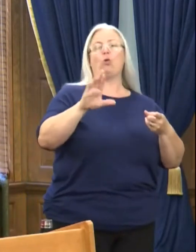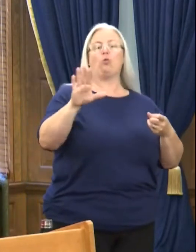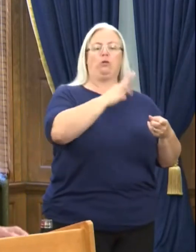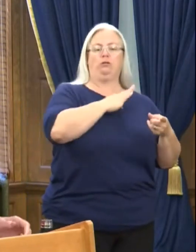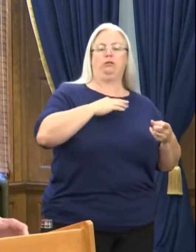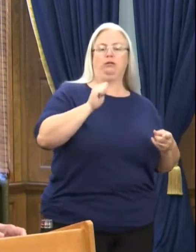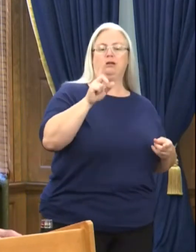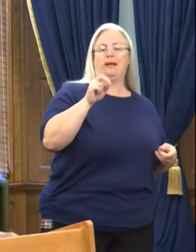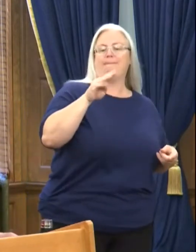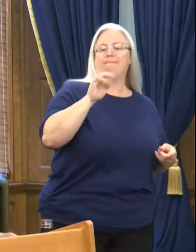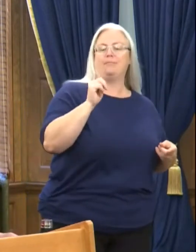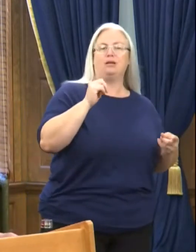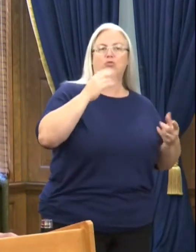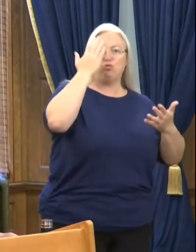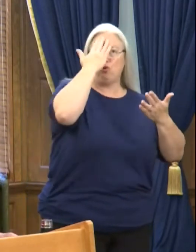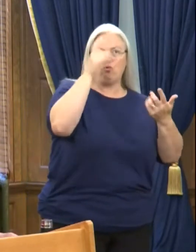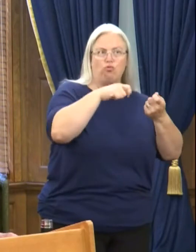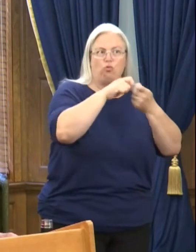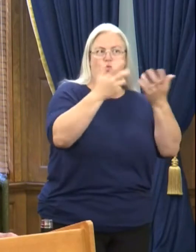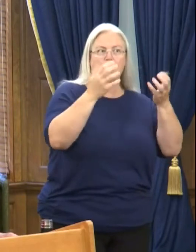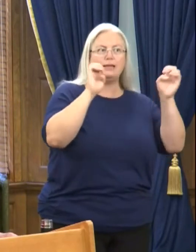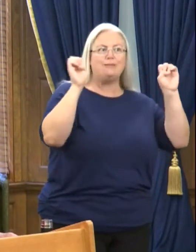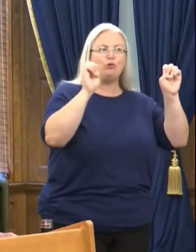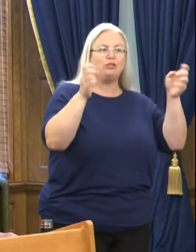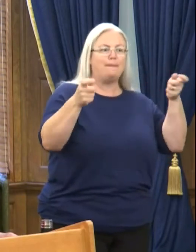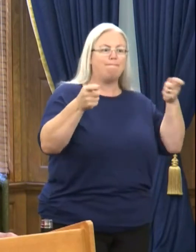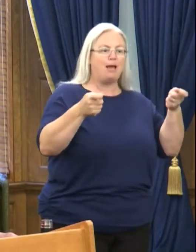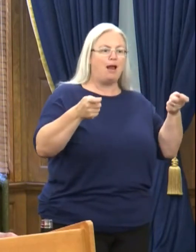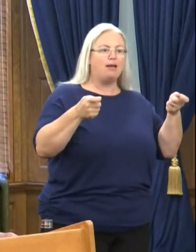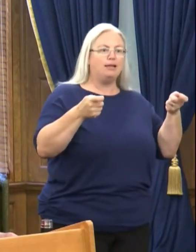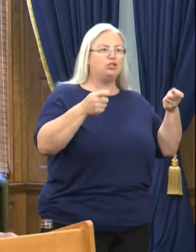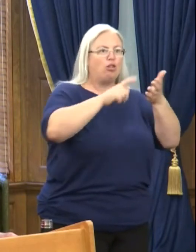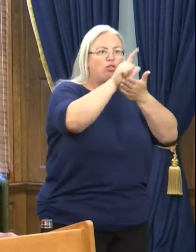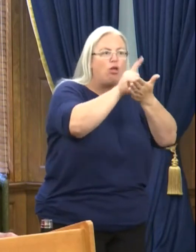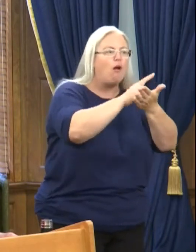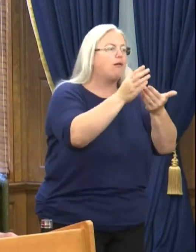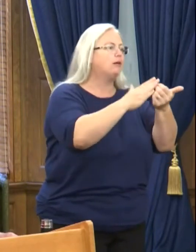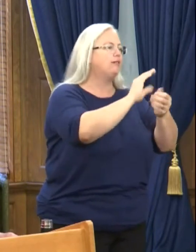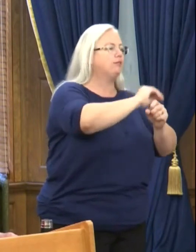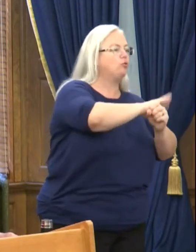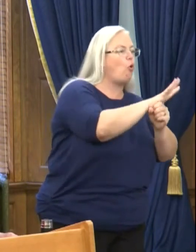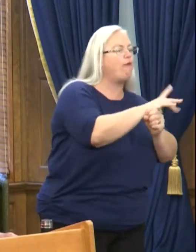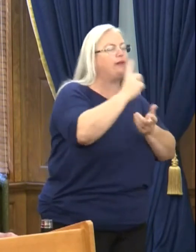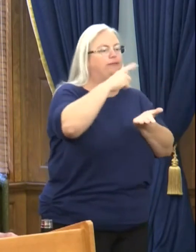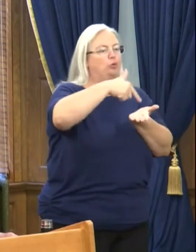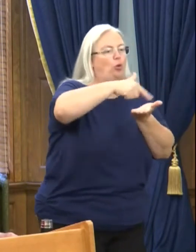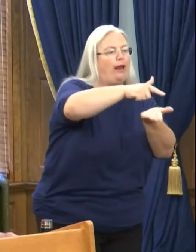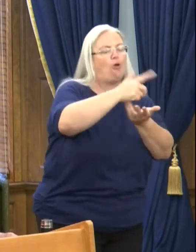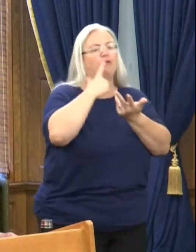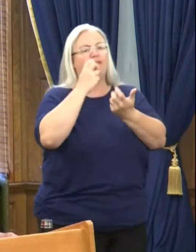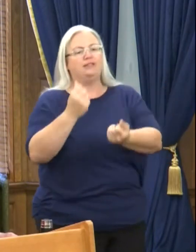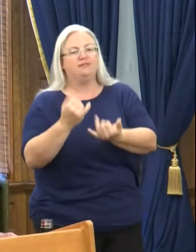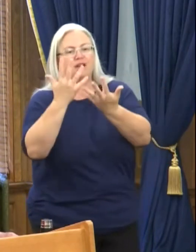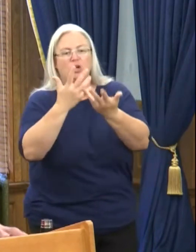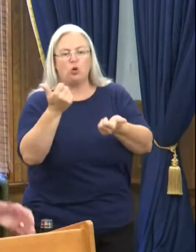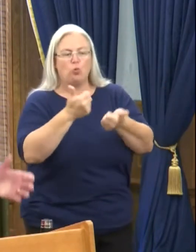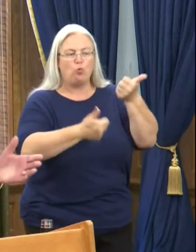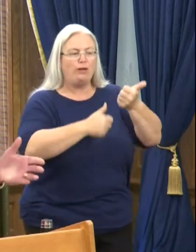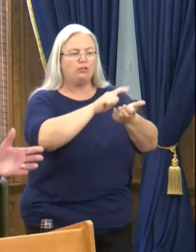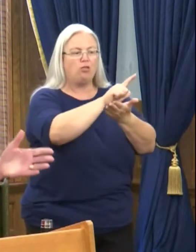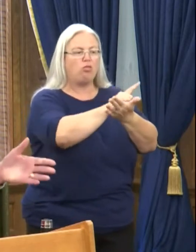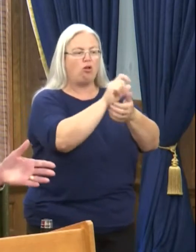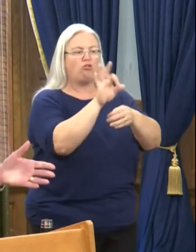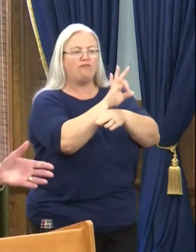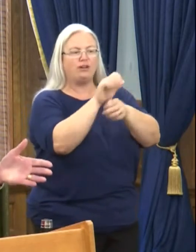know what emergency management law you're working under, whether it's COVID, a tornado, fire, what have you? Well, I think,